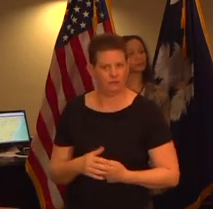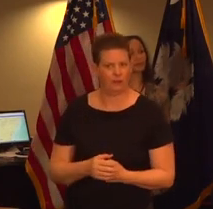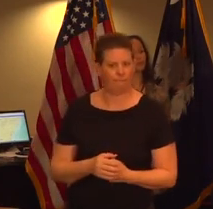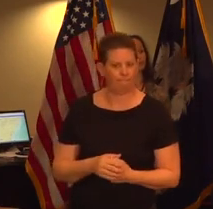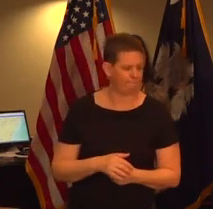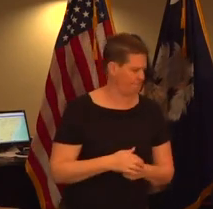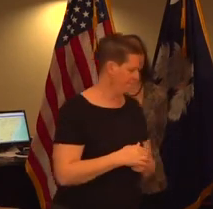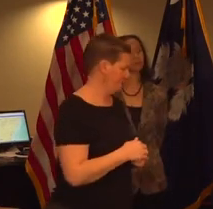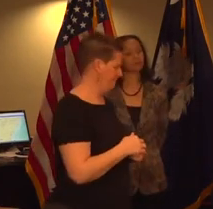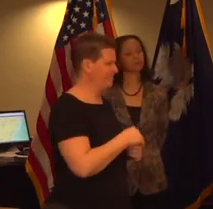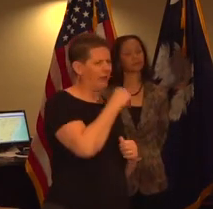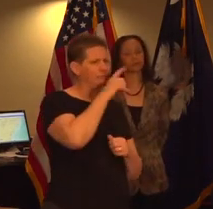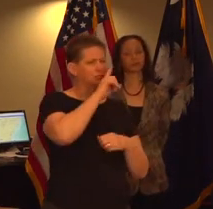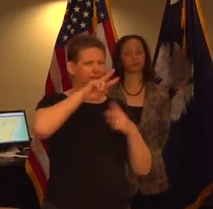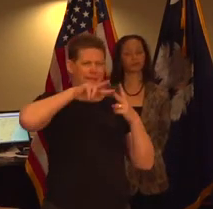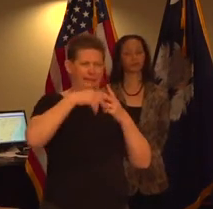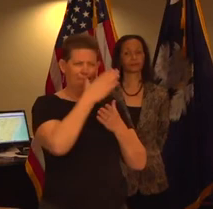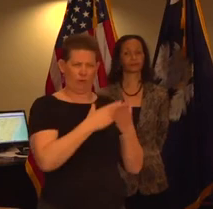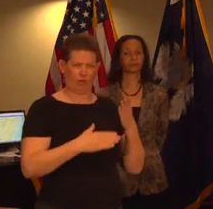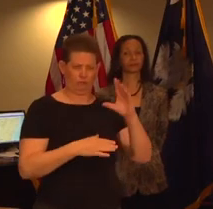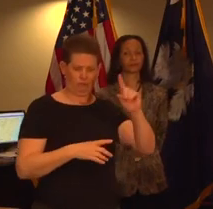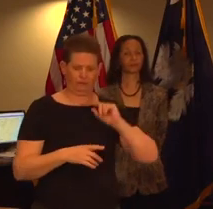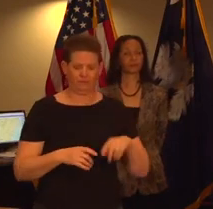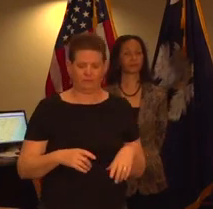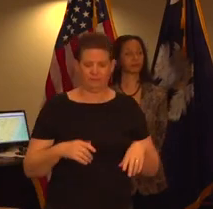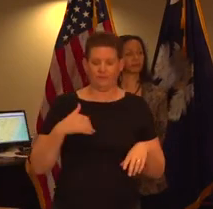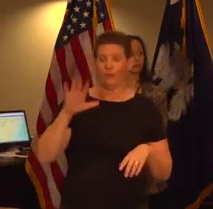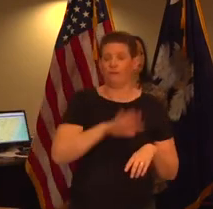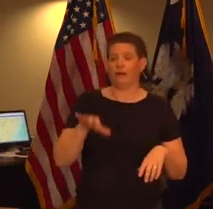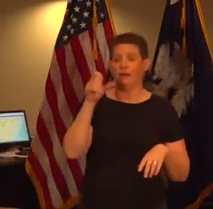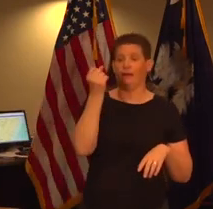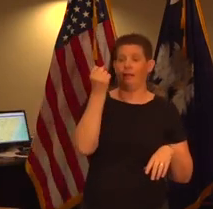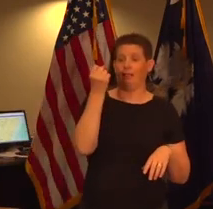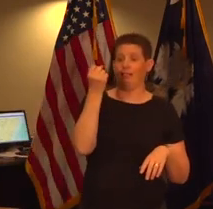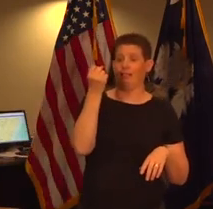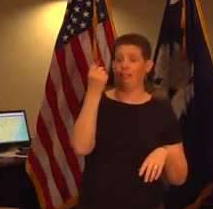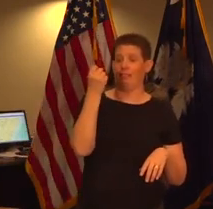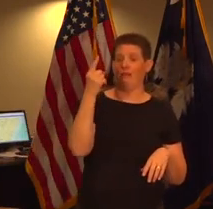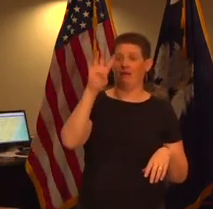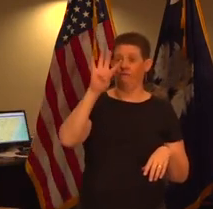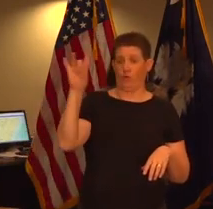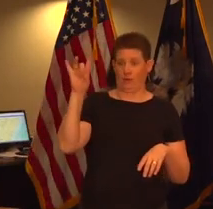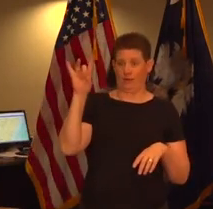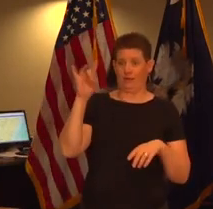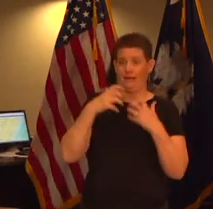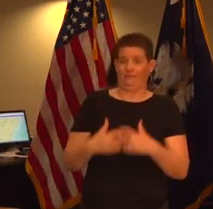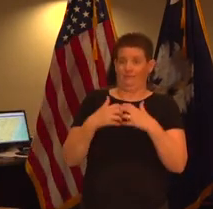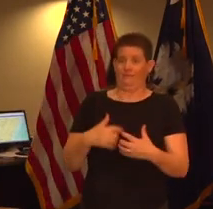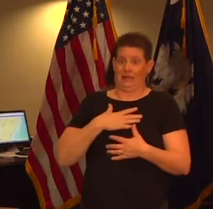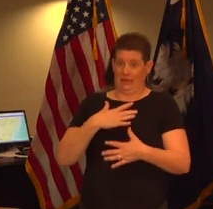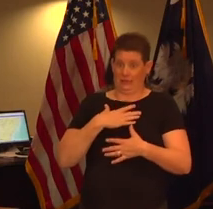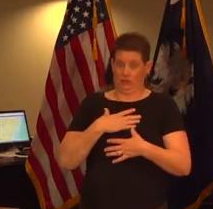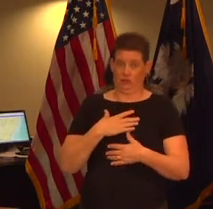not sure of the second part of your question the uh there's about 1148 ventilators in the state we do not